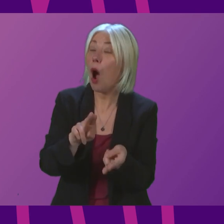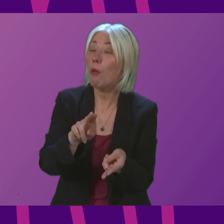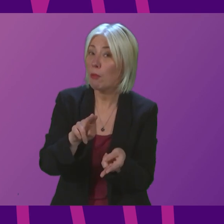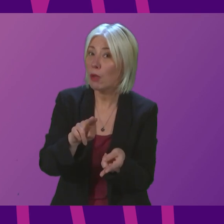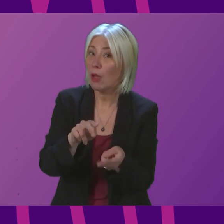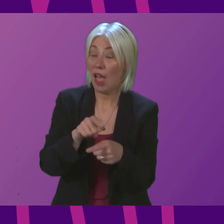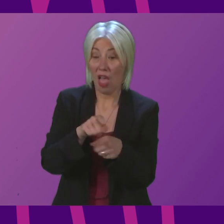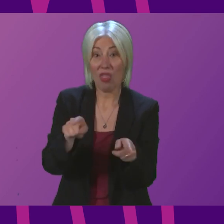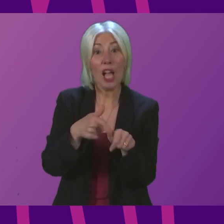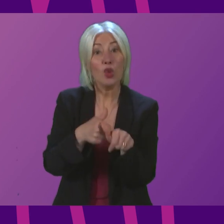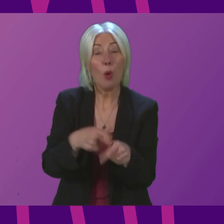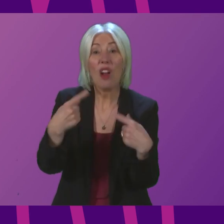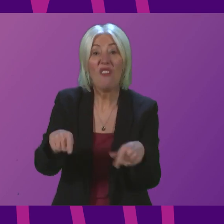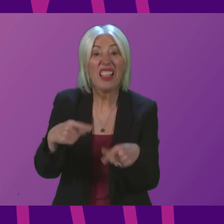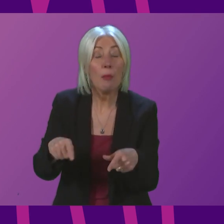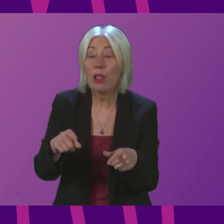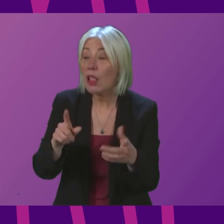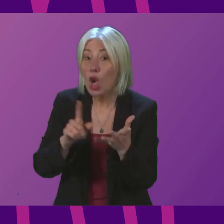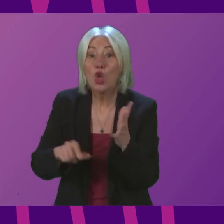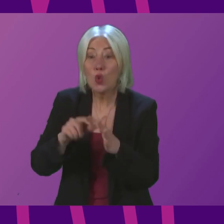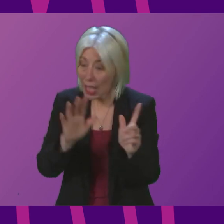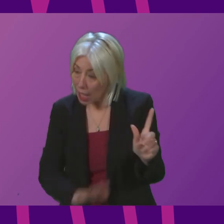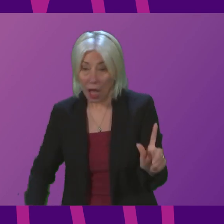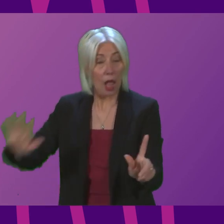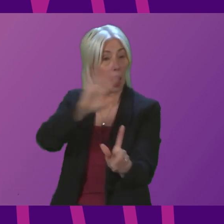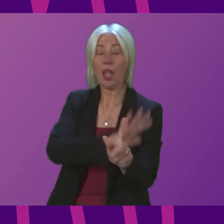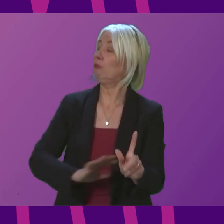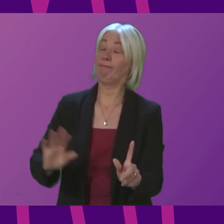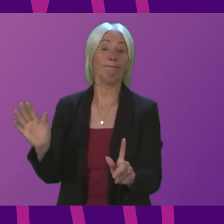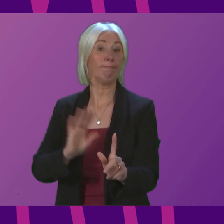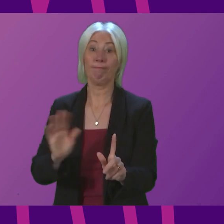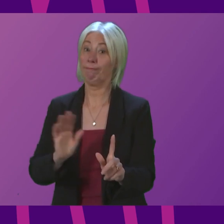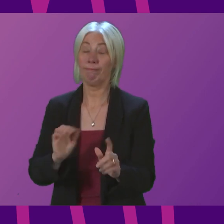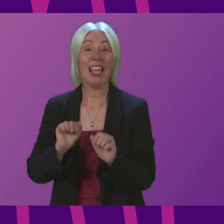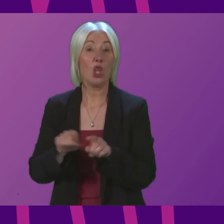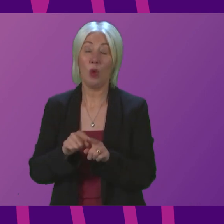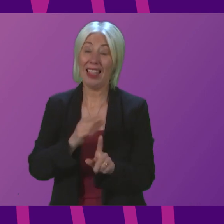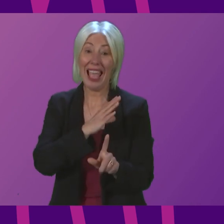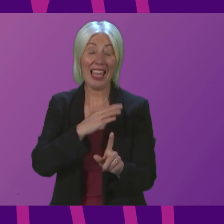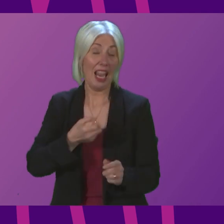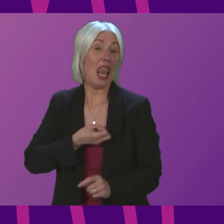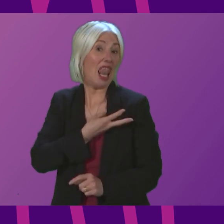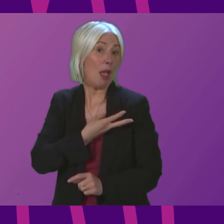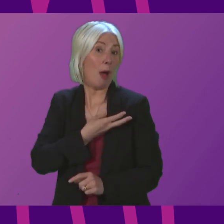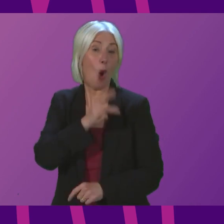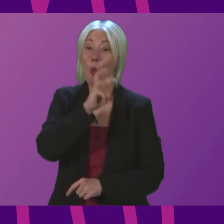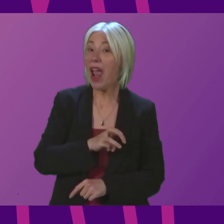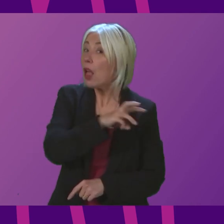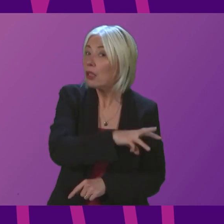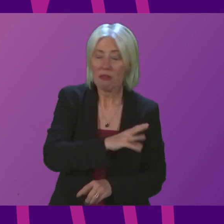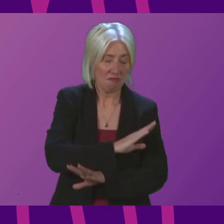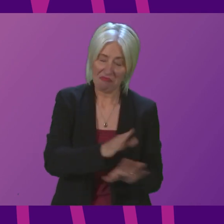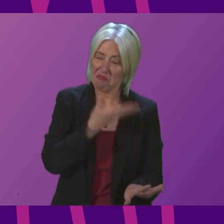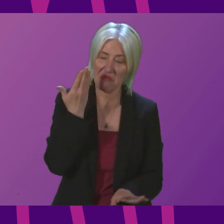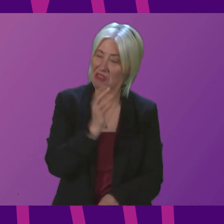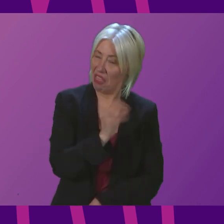is available in any other part of the United Kingdom including in Labour run Wales in